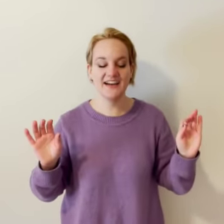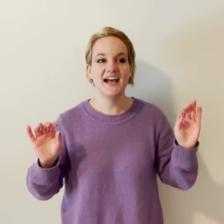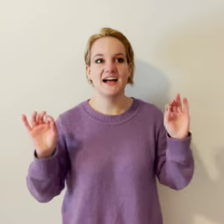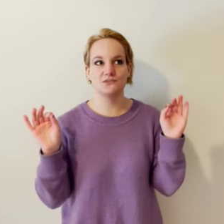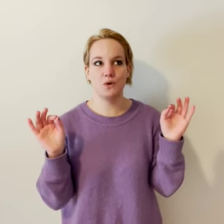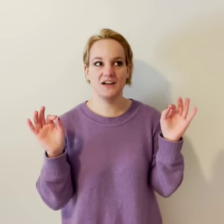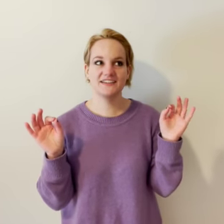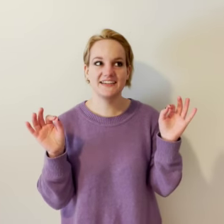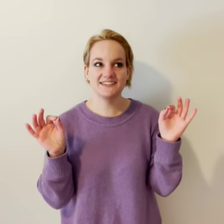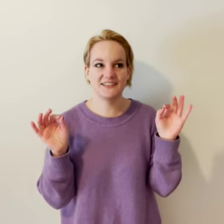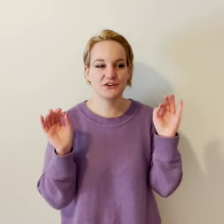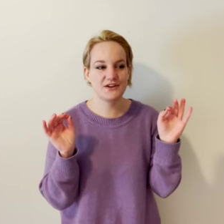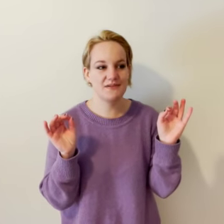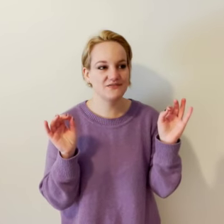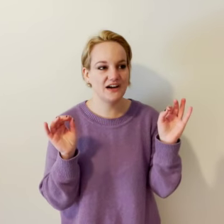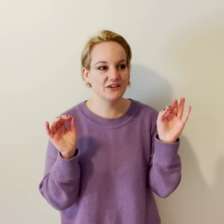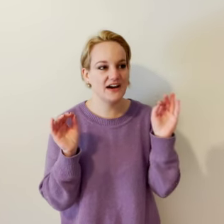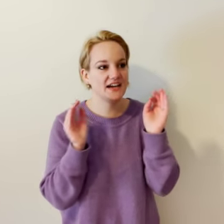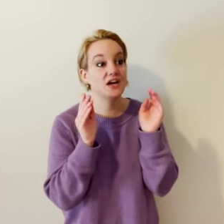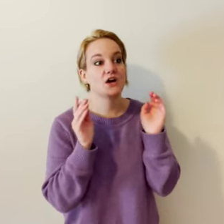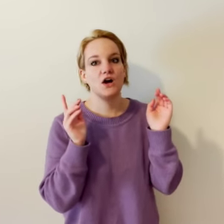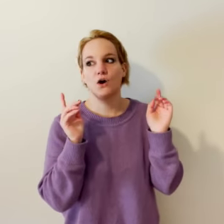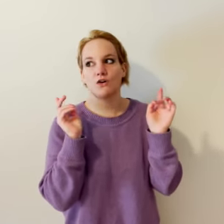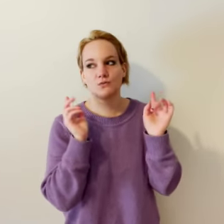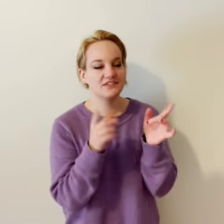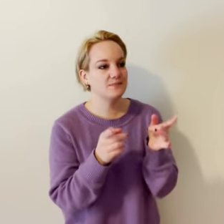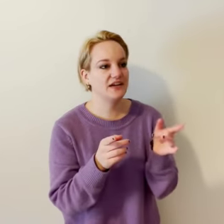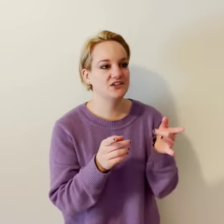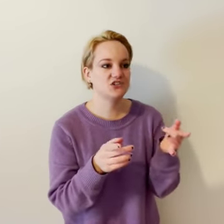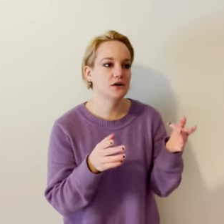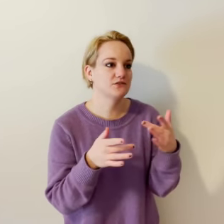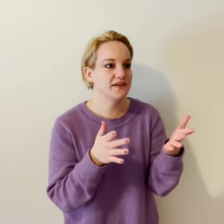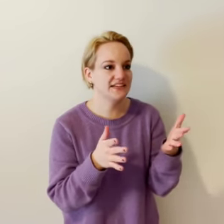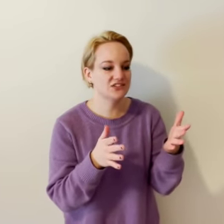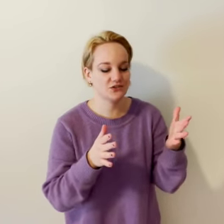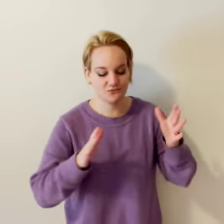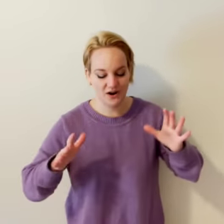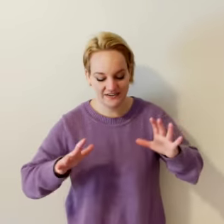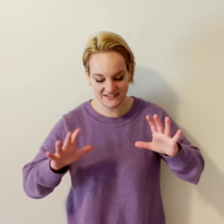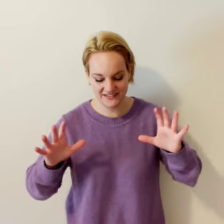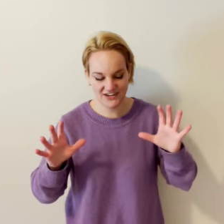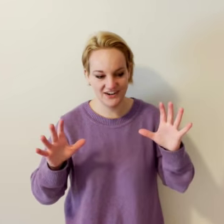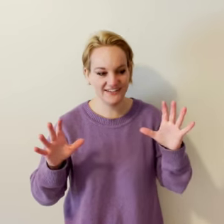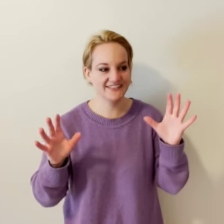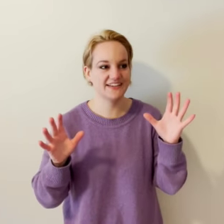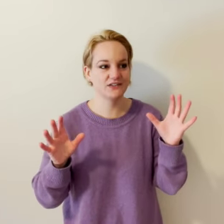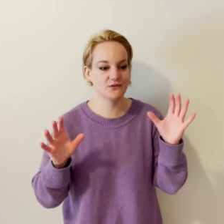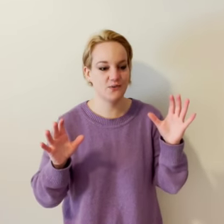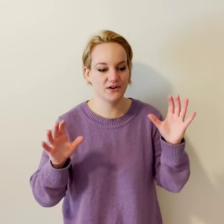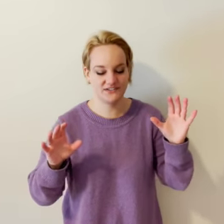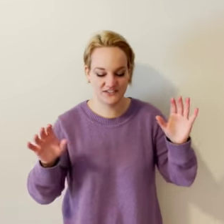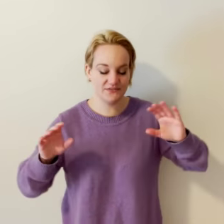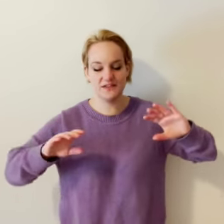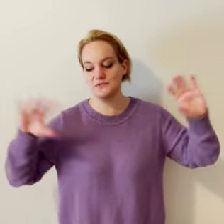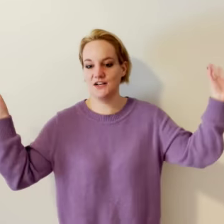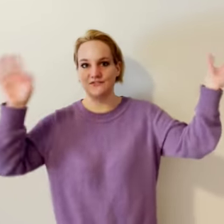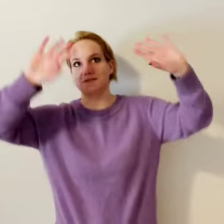as wild geese that the creeping fowler I or russet painted chose many in sort rising and cawing at the gun's report sever themselves and